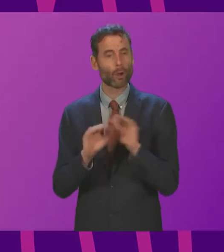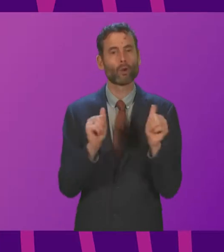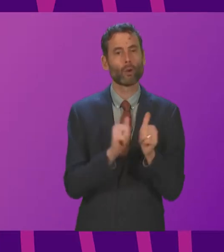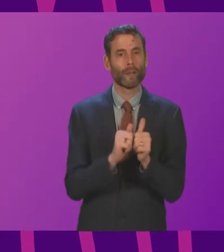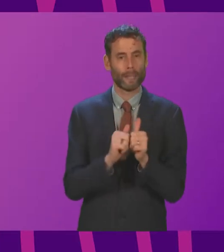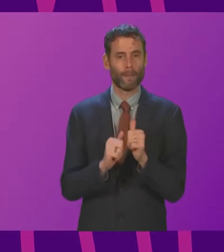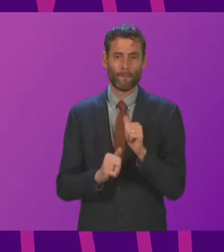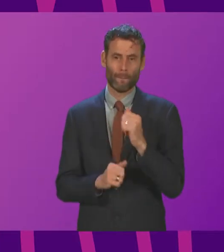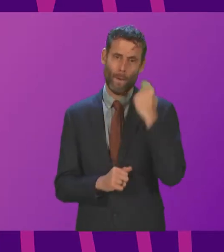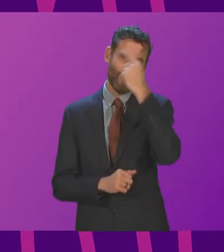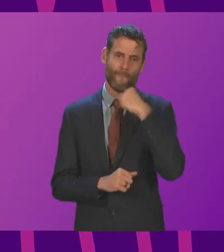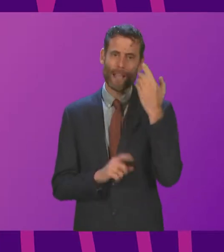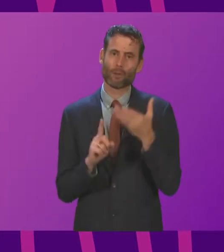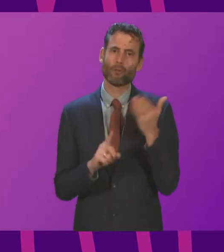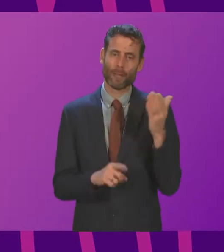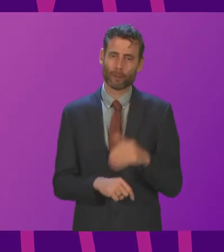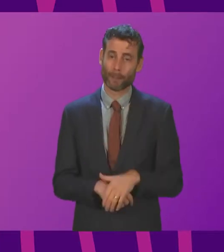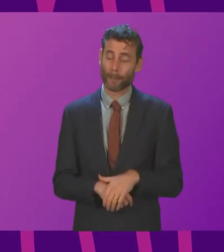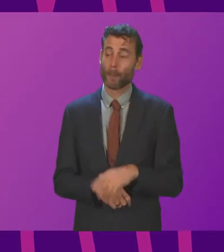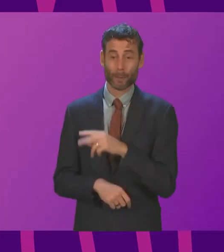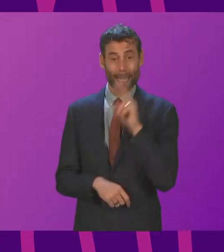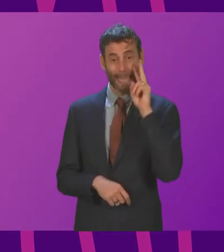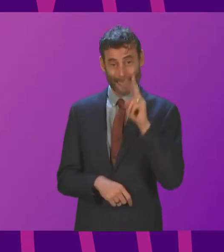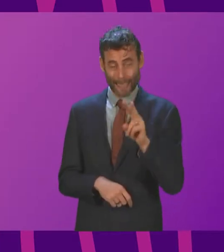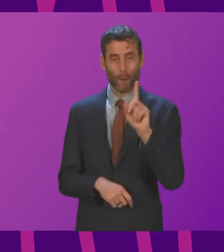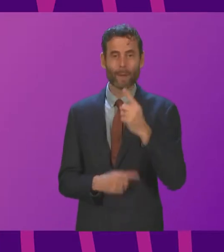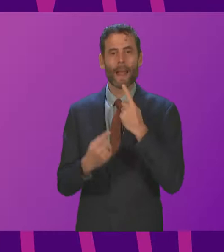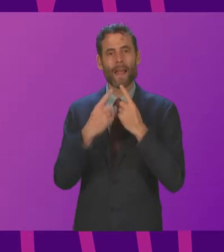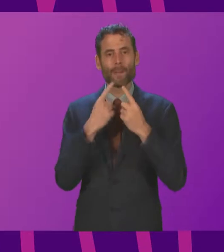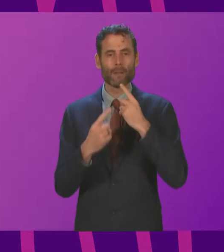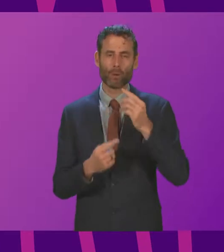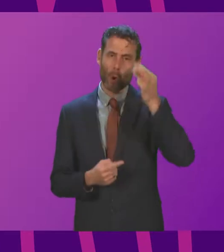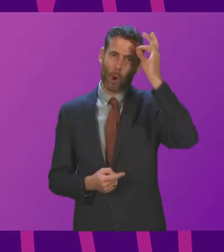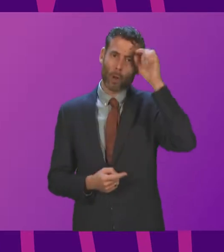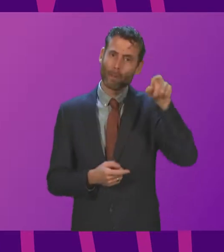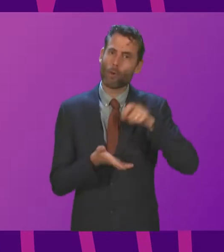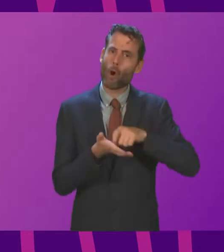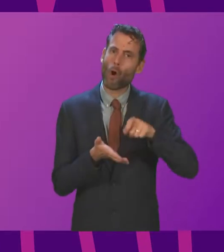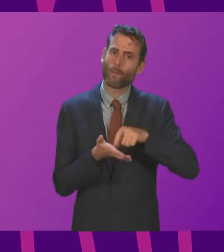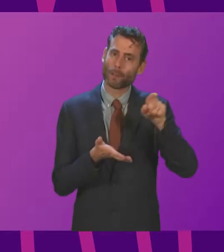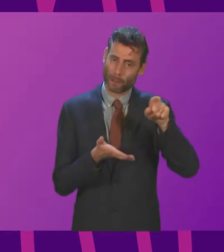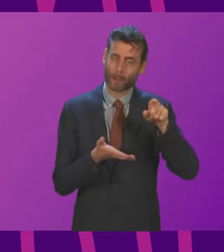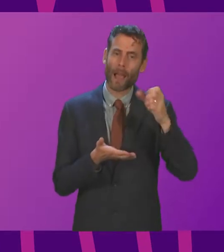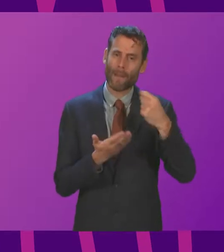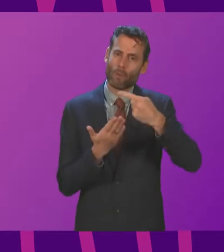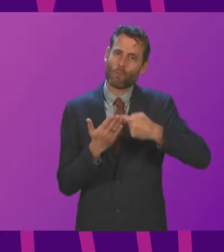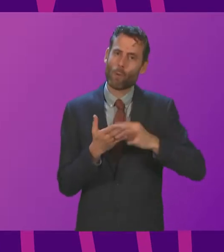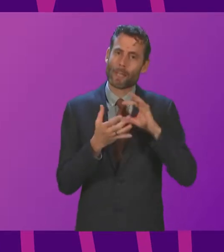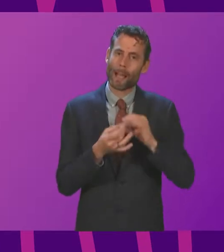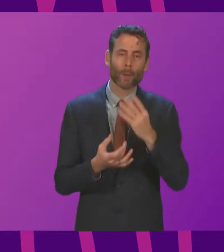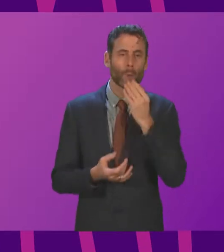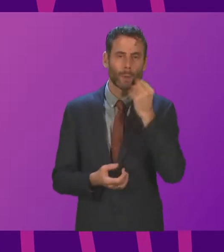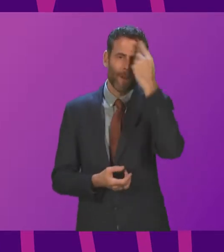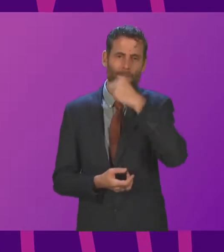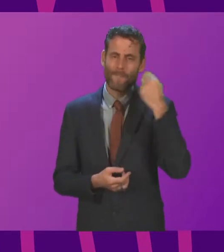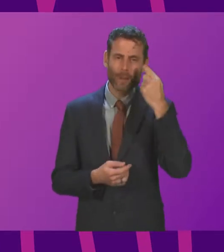Schools and local authorities will also pay due attention to the Information Commissioner's office requirements that organisations using facial recognition technology should